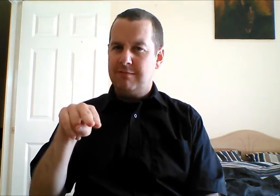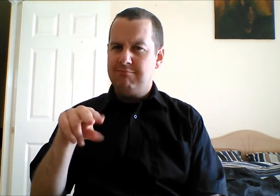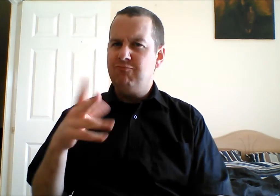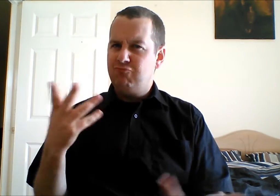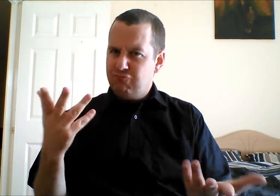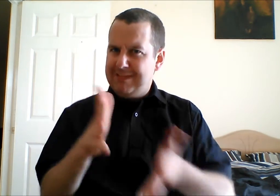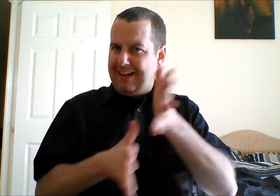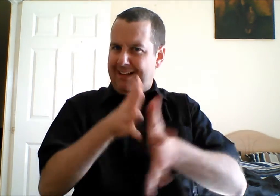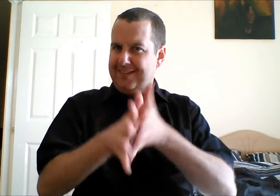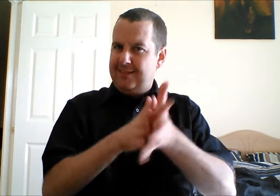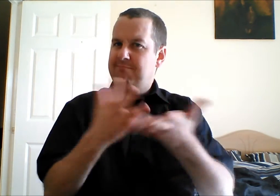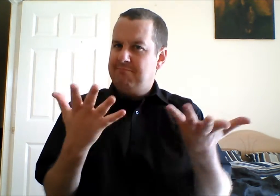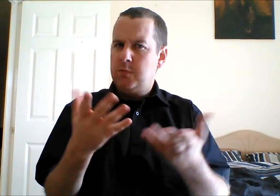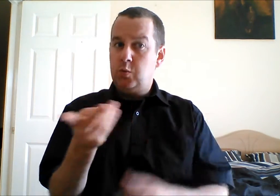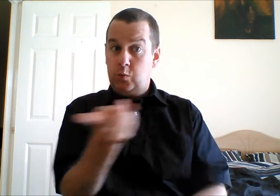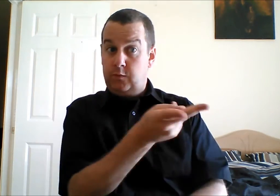had to learn when you were very, very young?